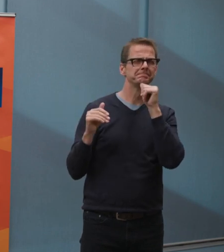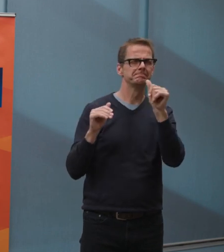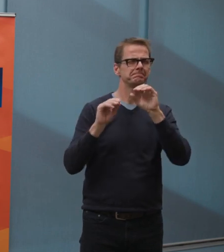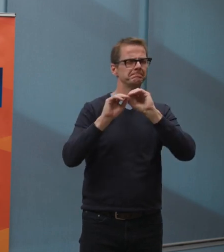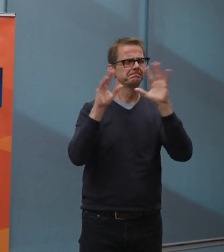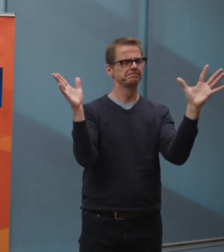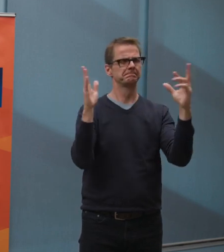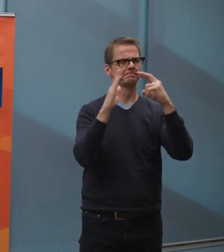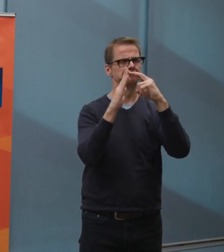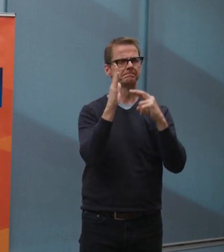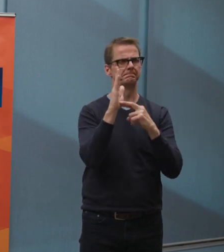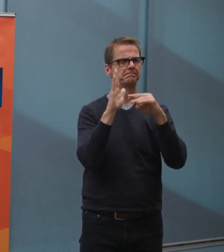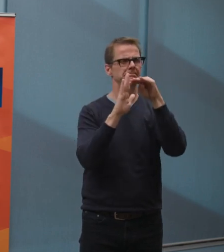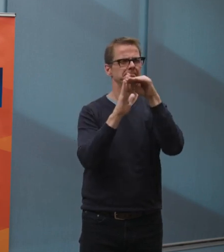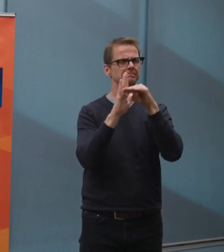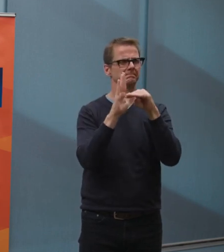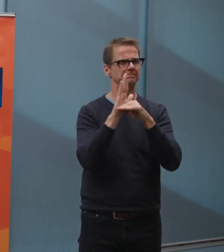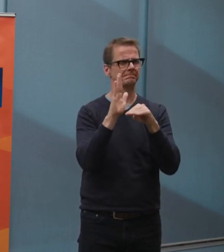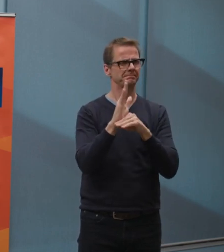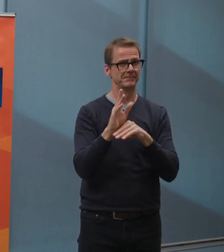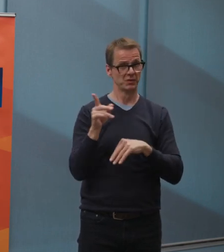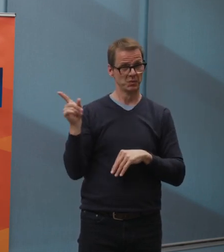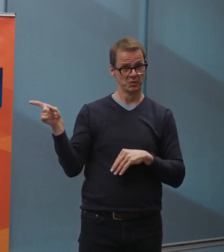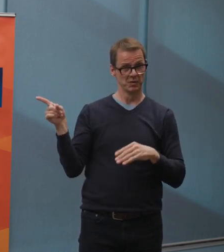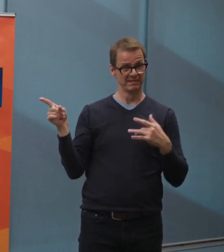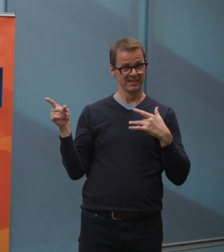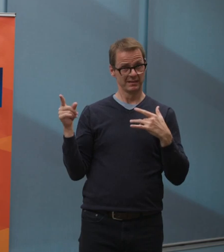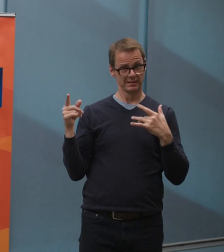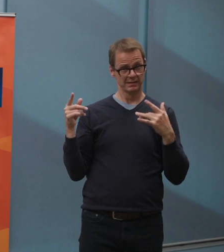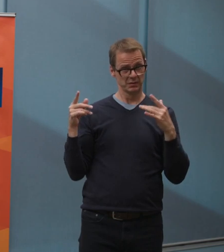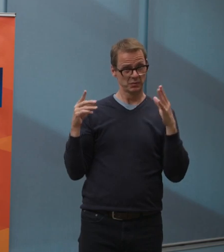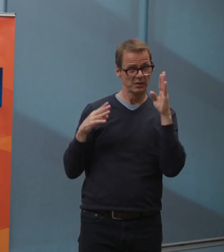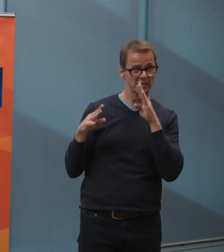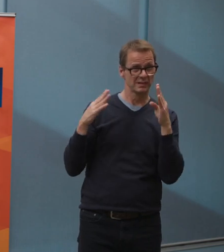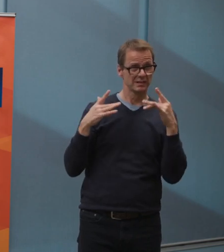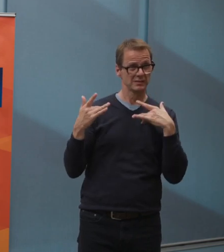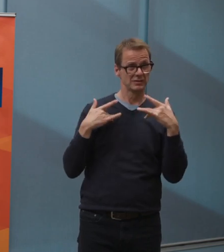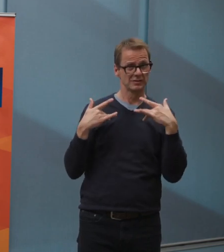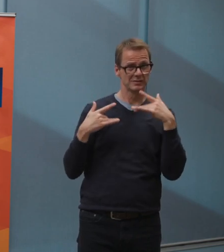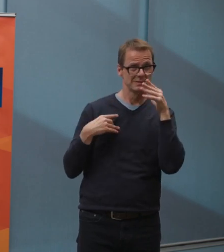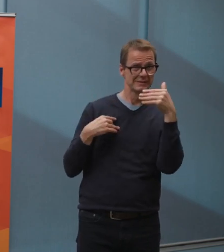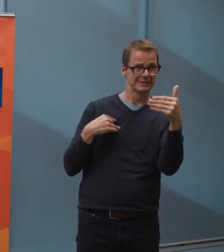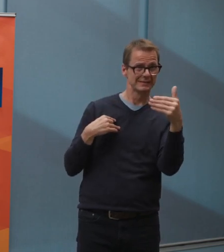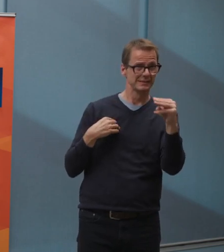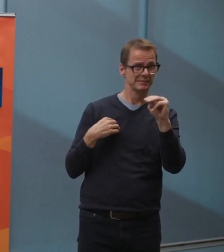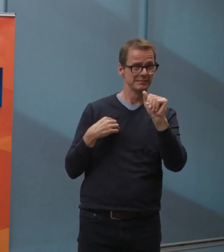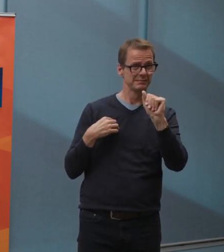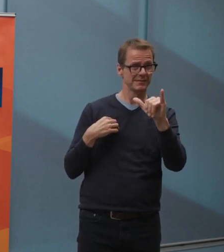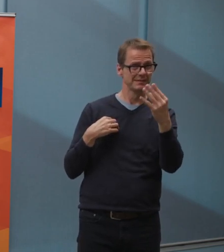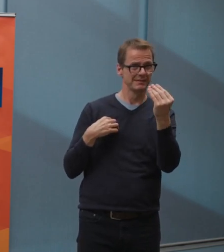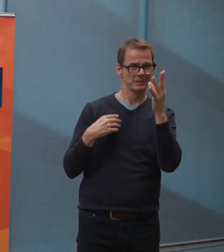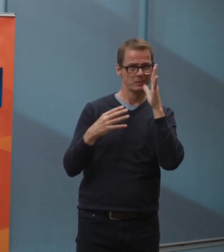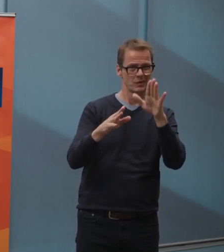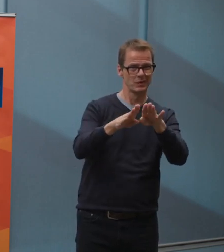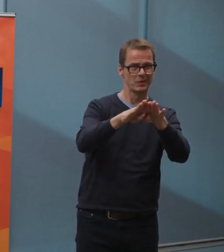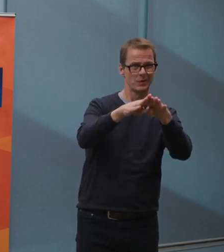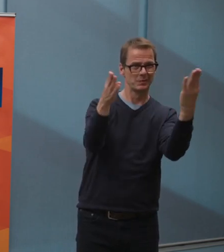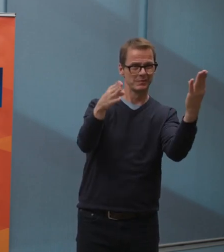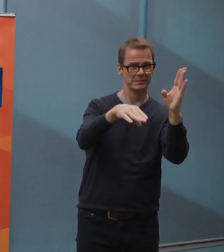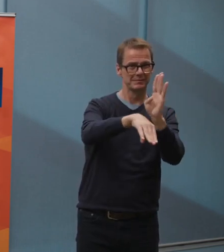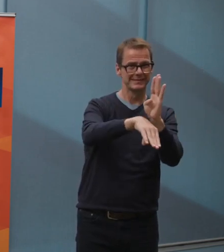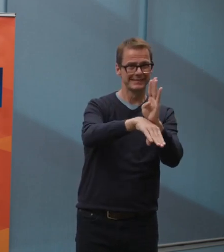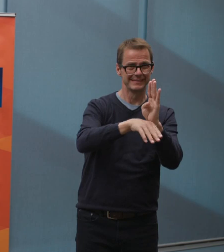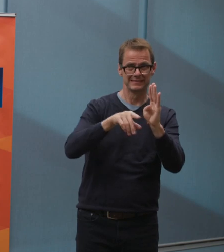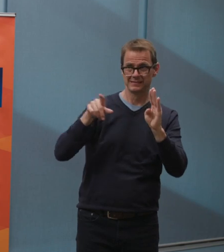14th is happening too fast without this coming? Is the city concerned that this is happening too quickly? Well, the city